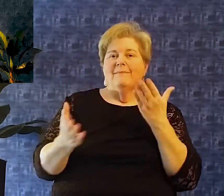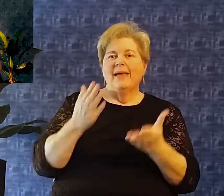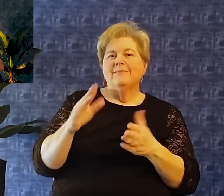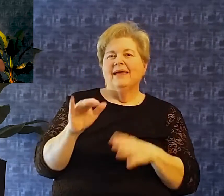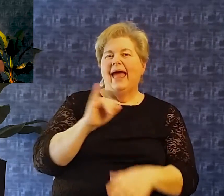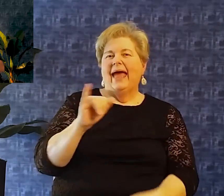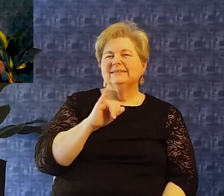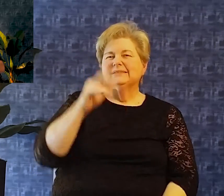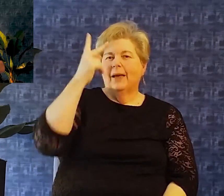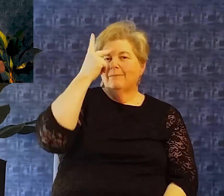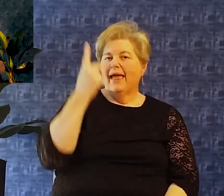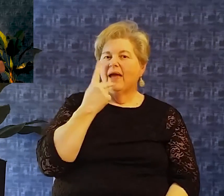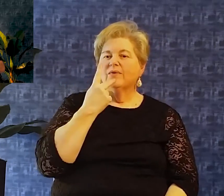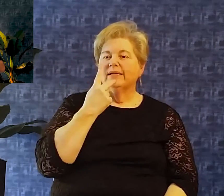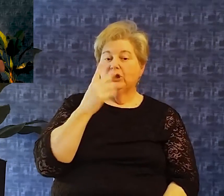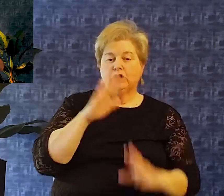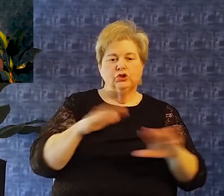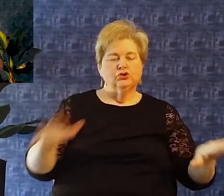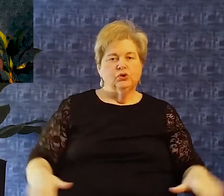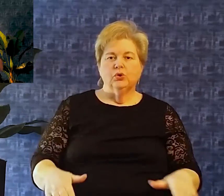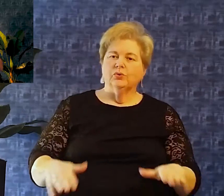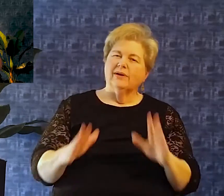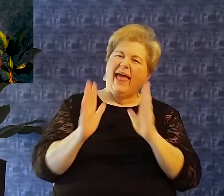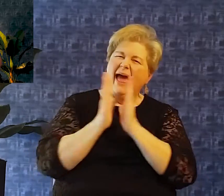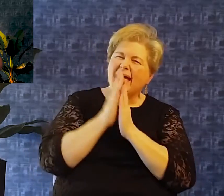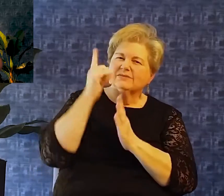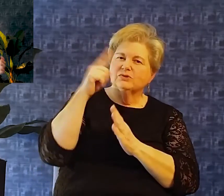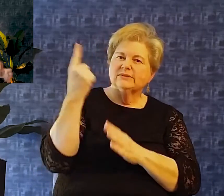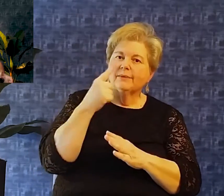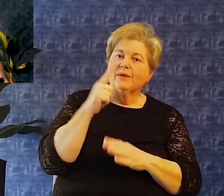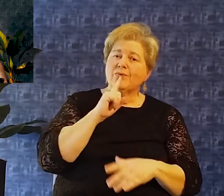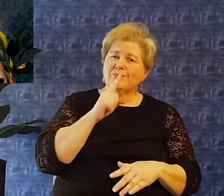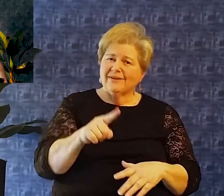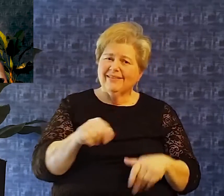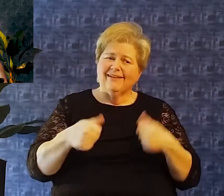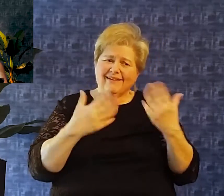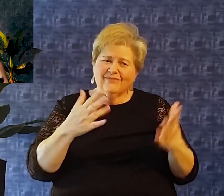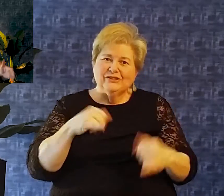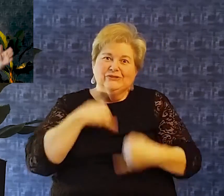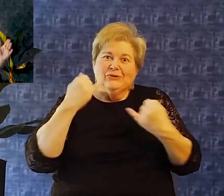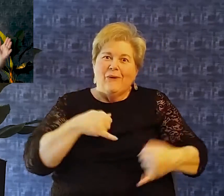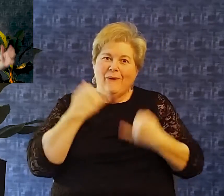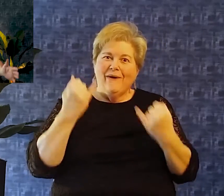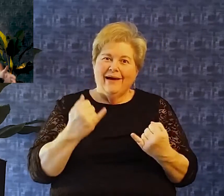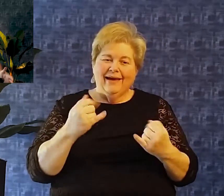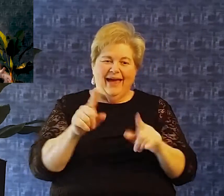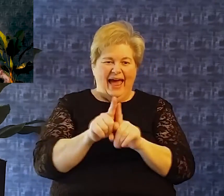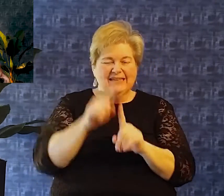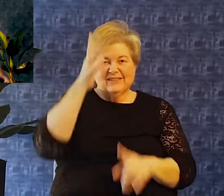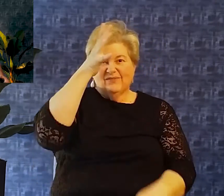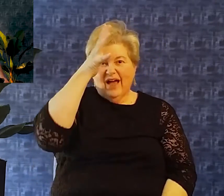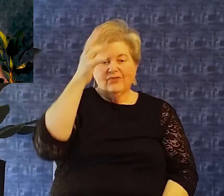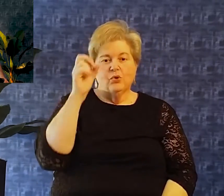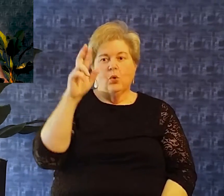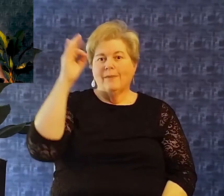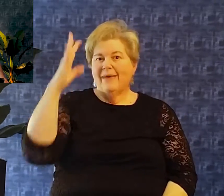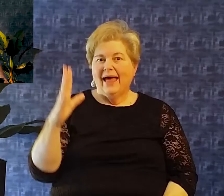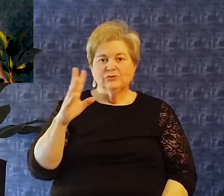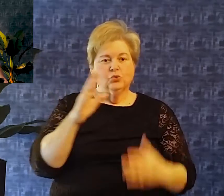father Brings you joy as a as pastor as a leader To answer someone's petition and so